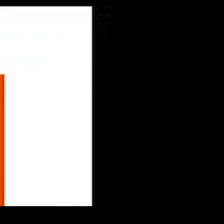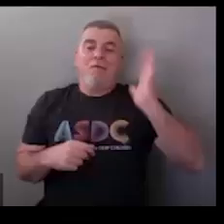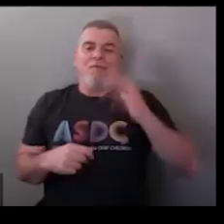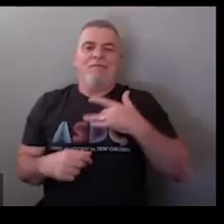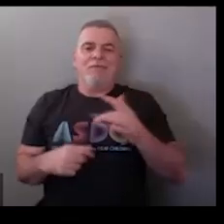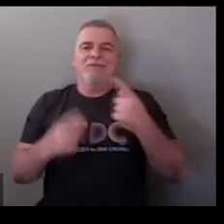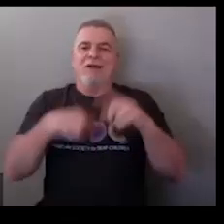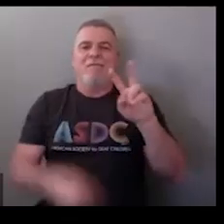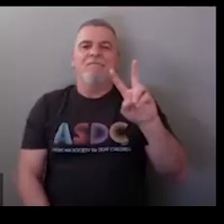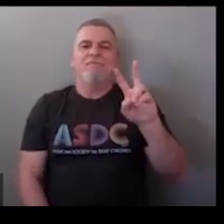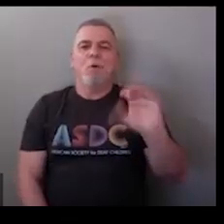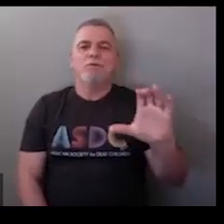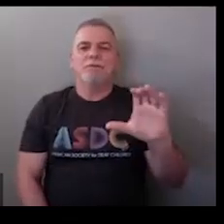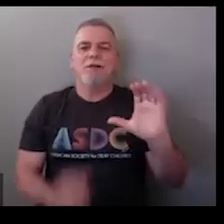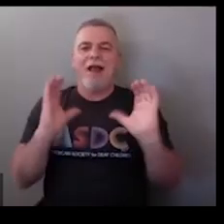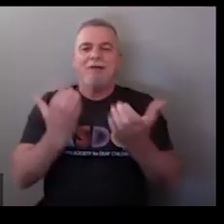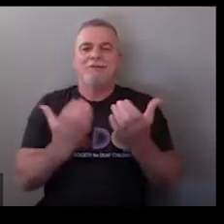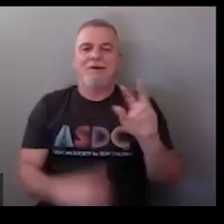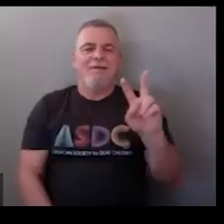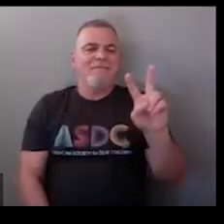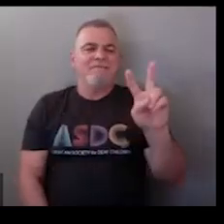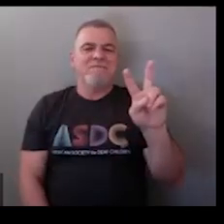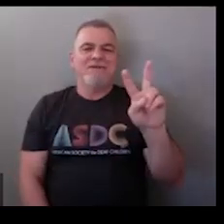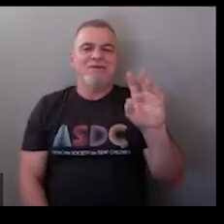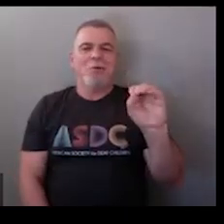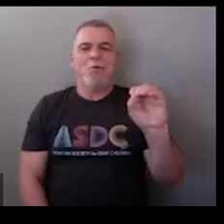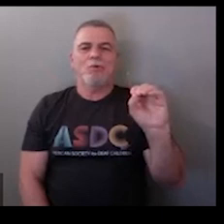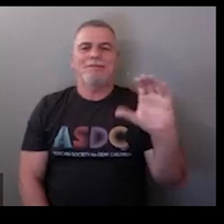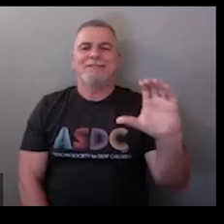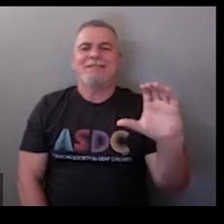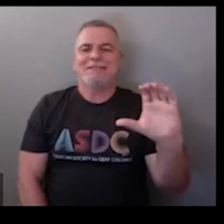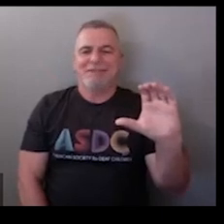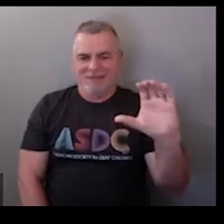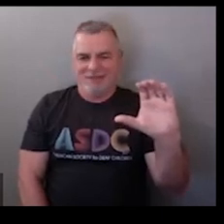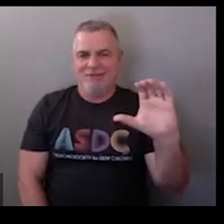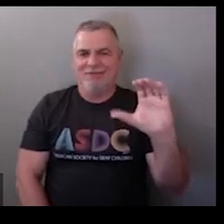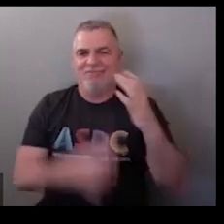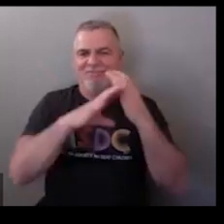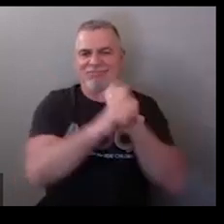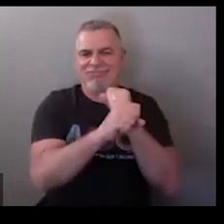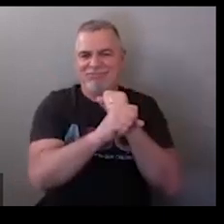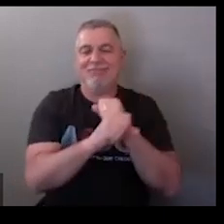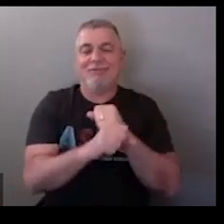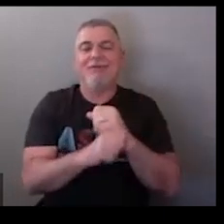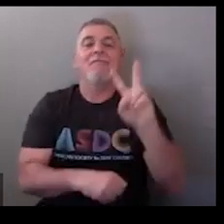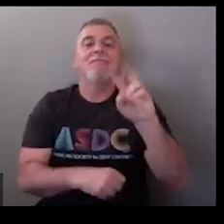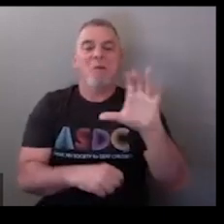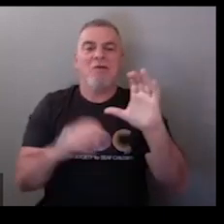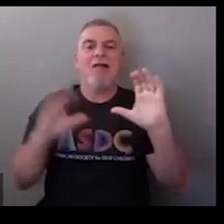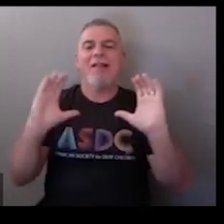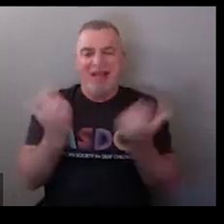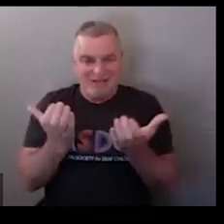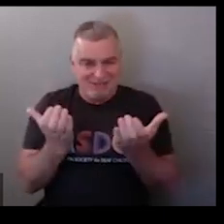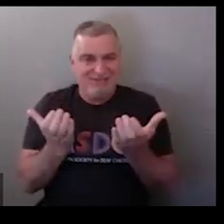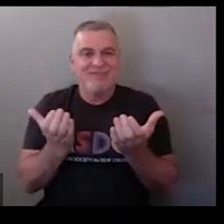okay so interestingly enough so a long time ago it was signed voc for vocational or vo tech class